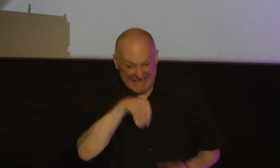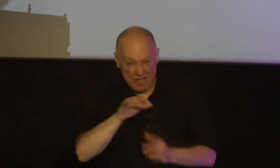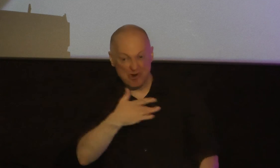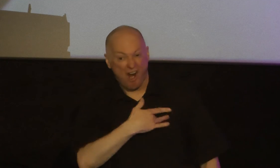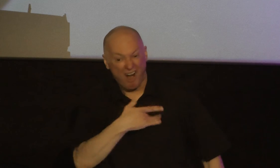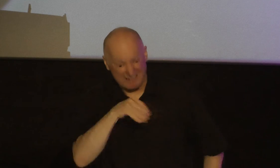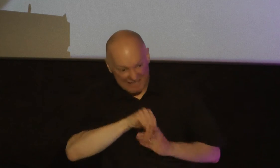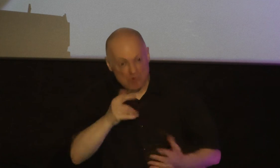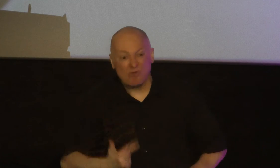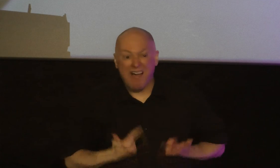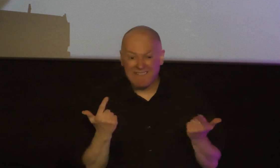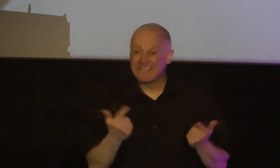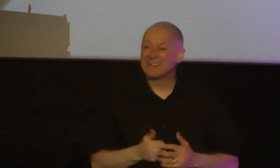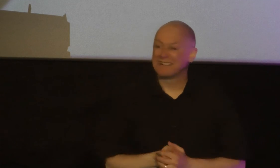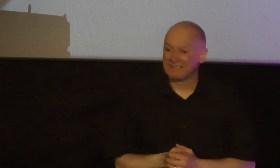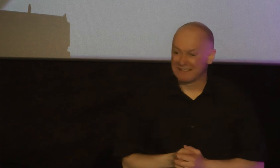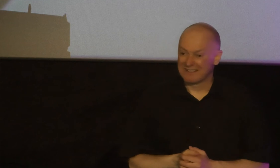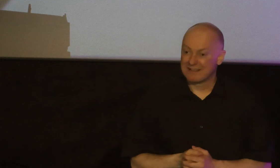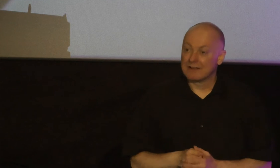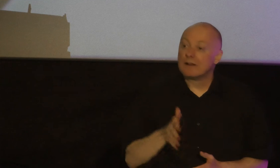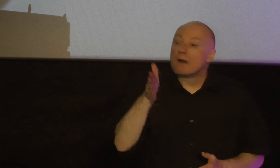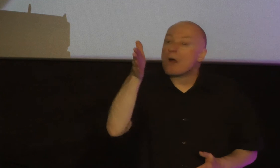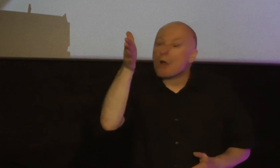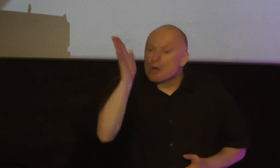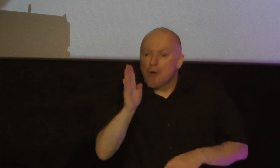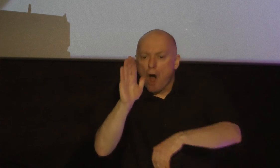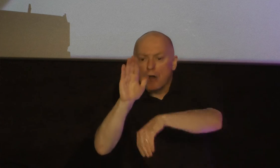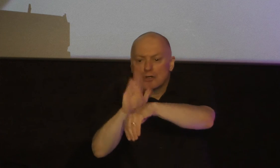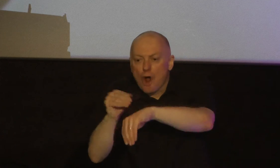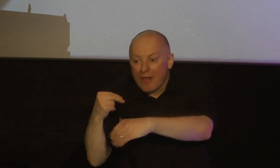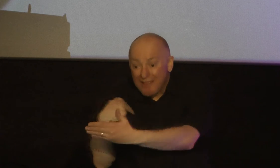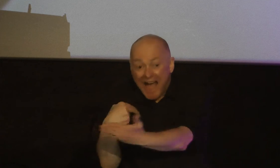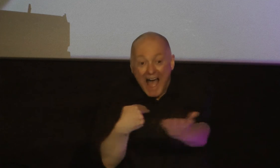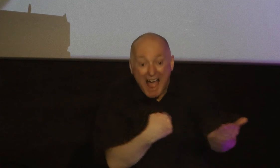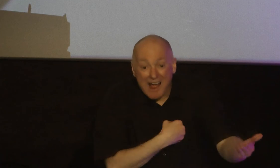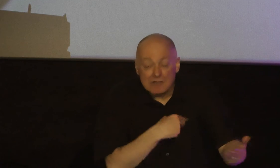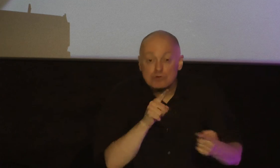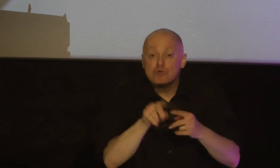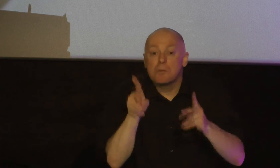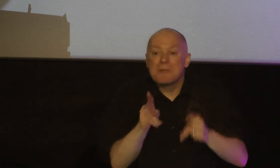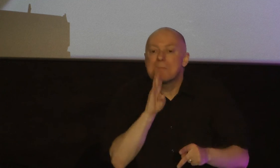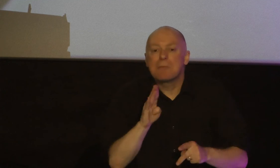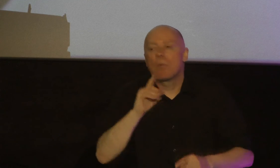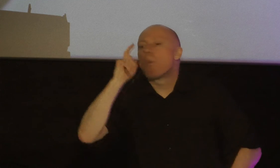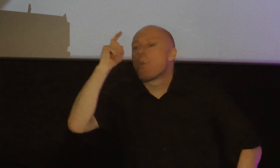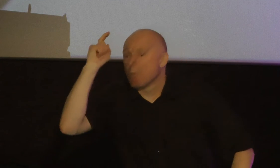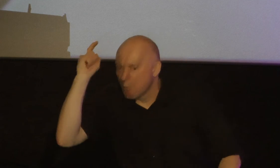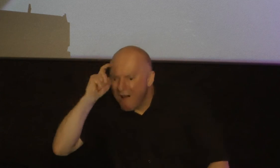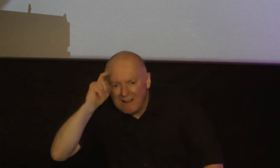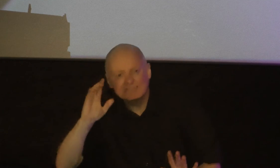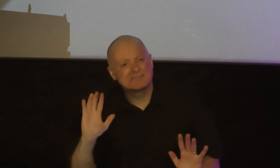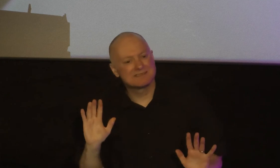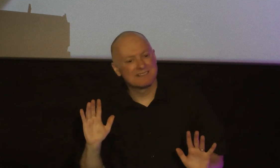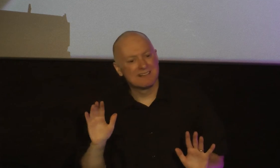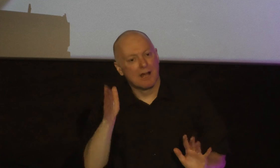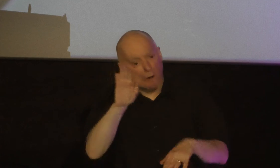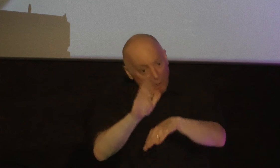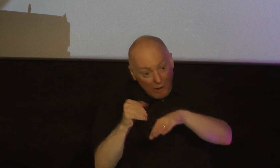our lives and God is calling us to be people of wisdom God is calling us to be